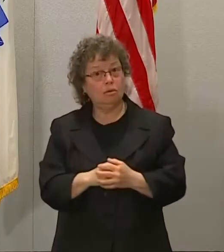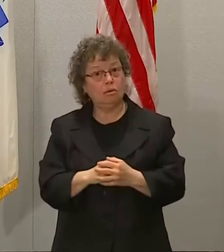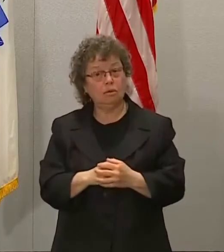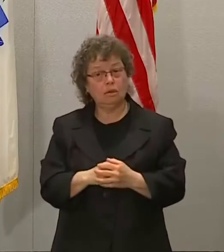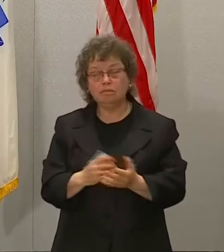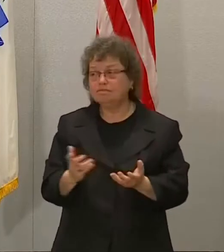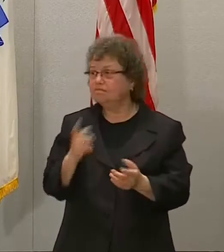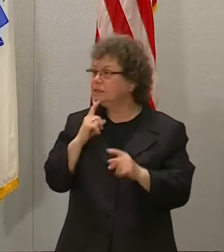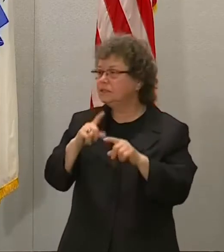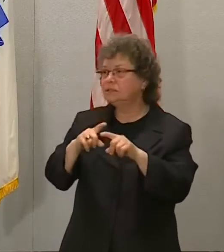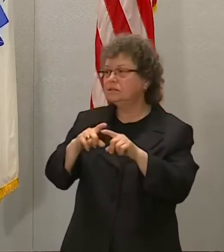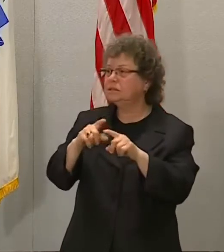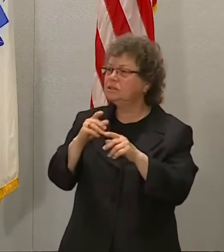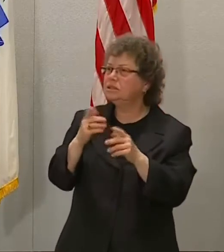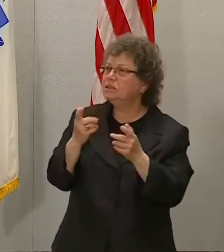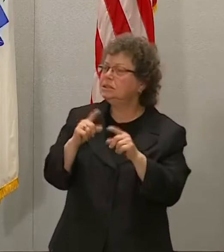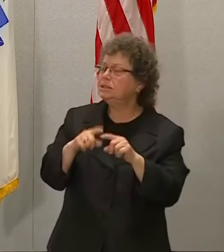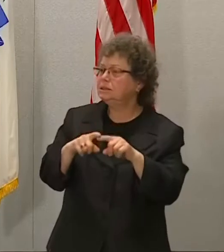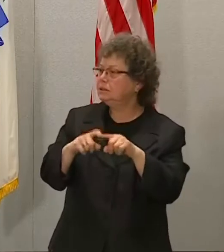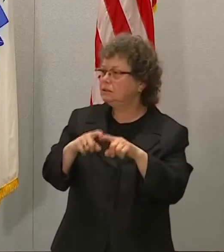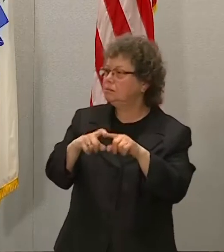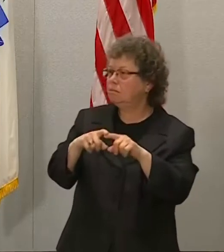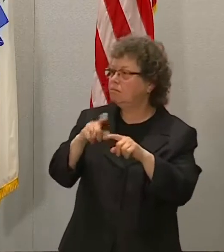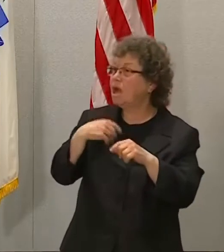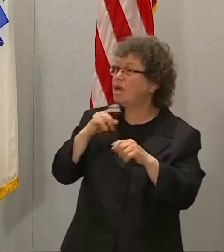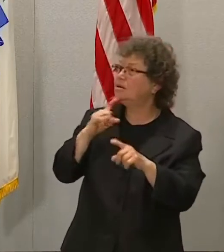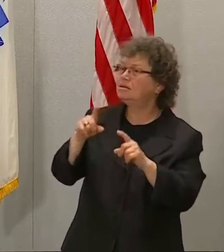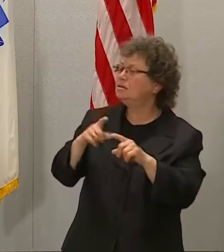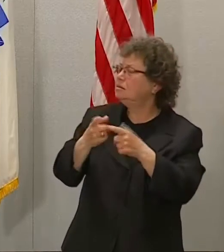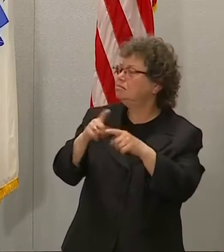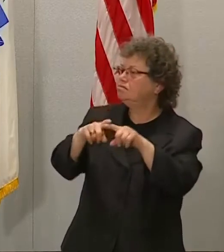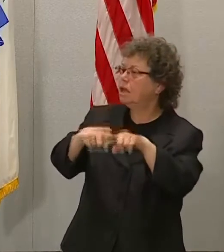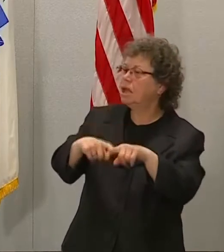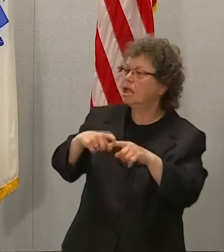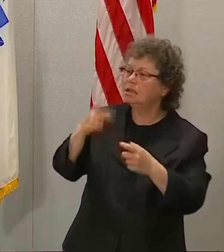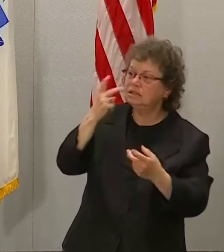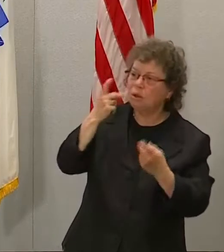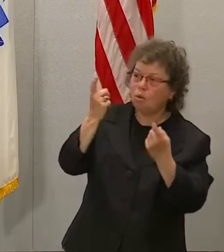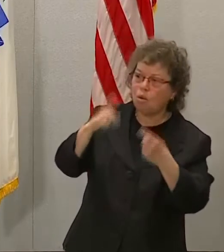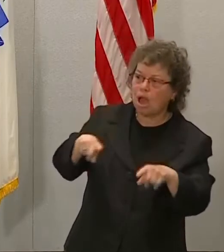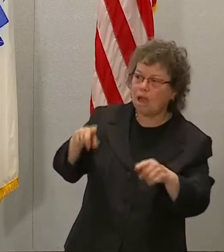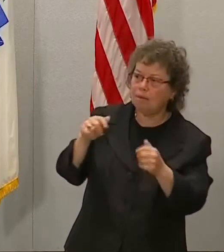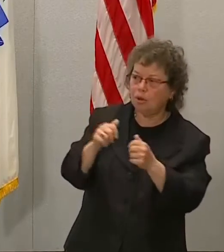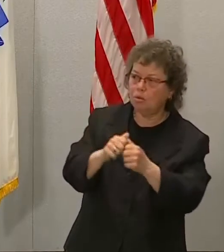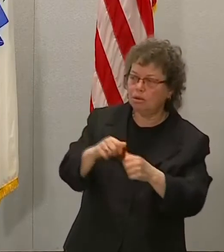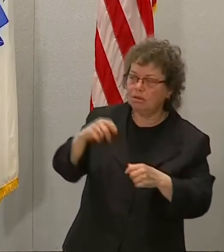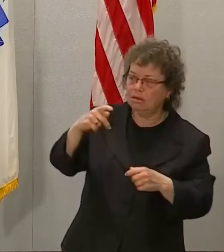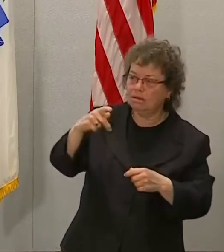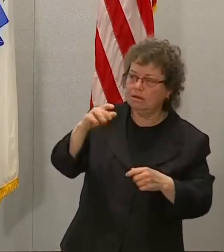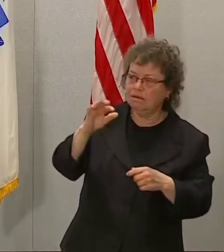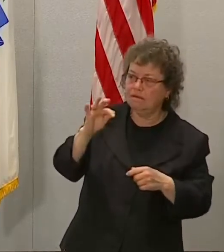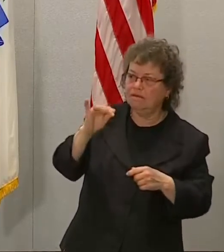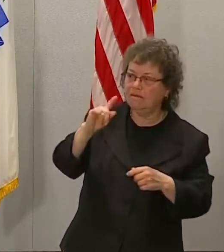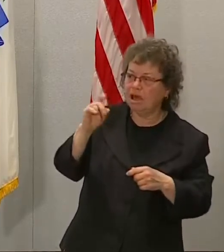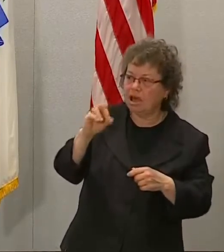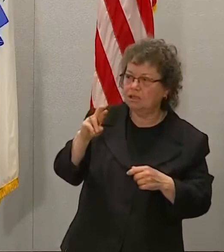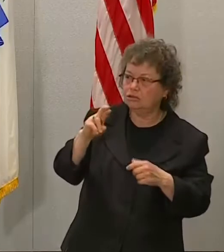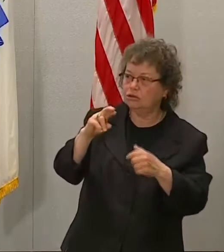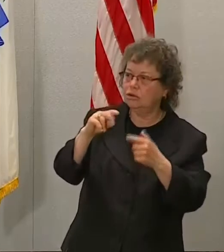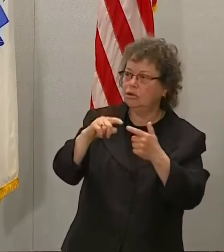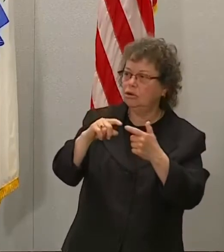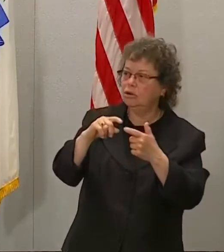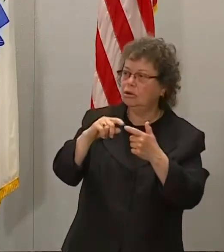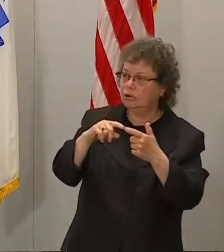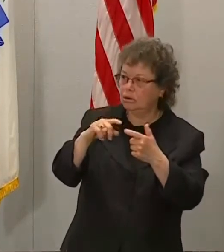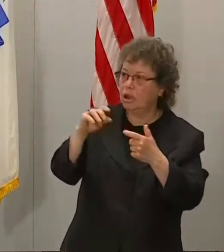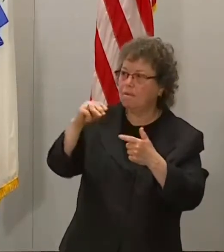Some of that will depend a little bit on the Pfizer and Moderna supply, right? Pfizer said yesterday they're going to up their